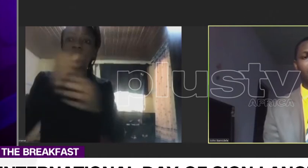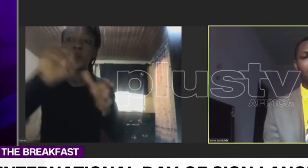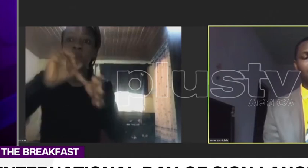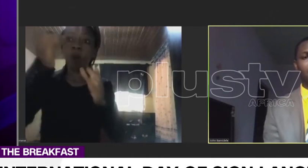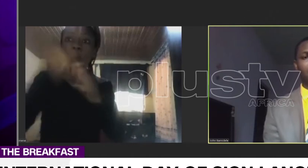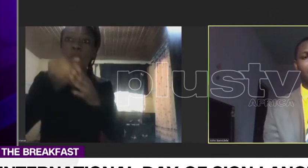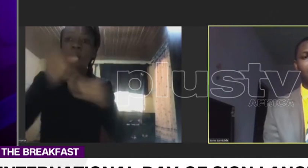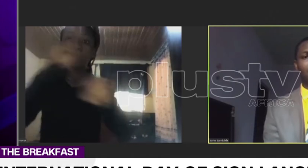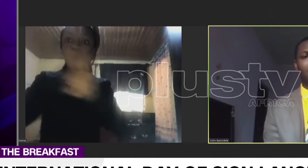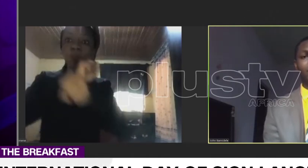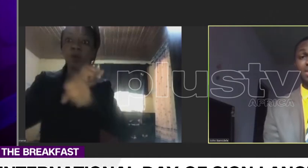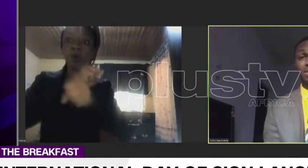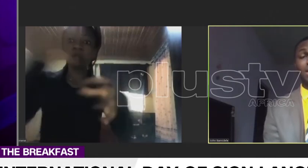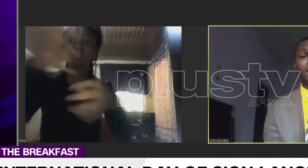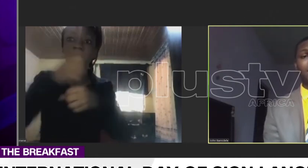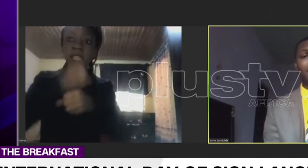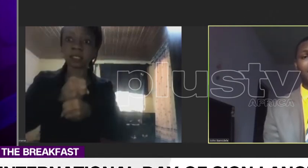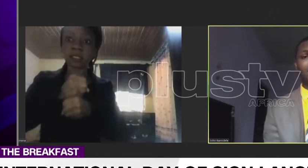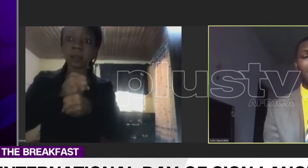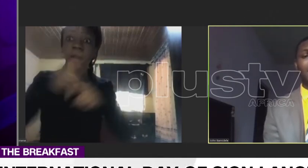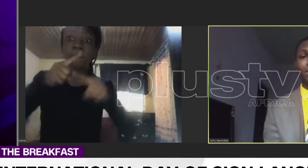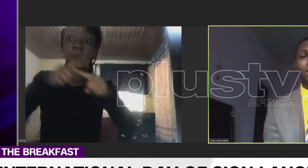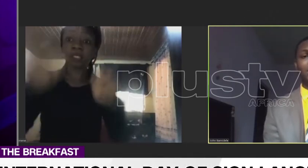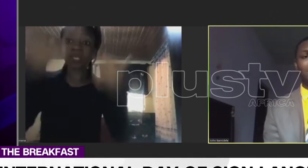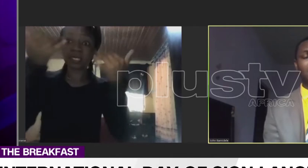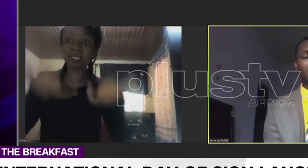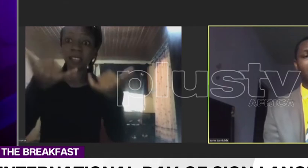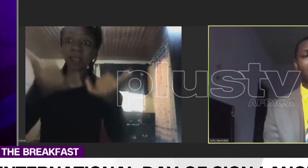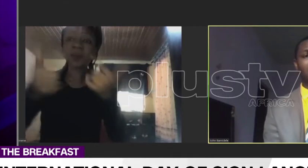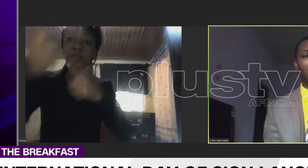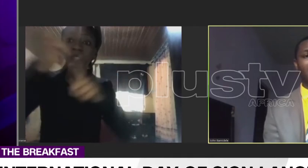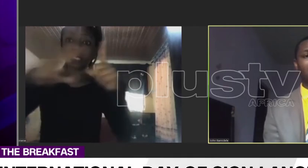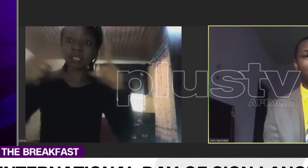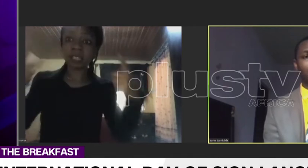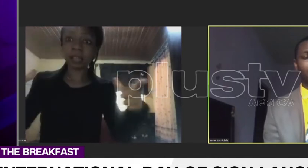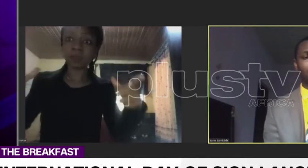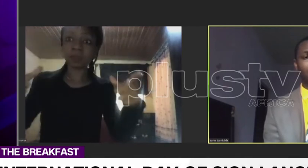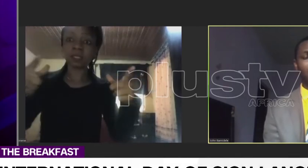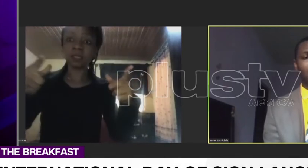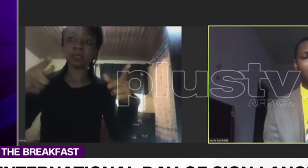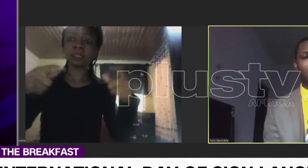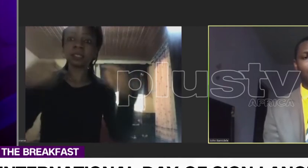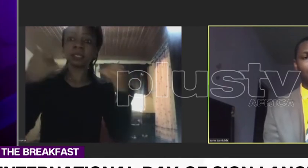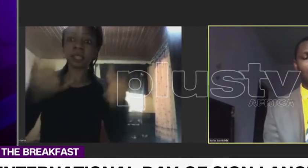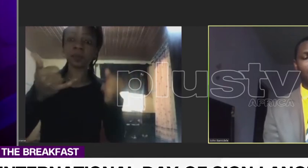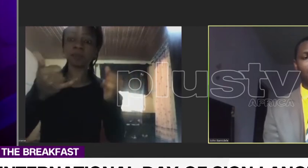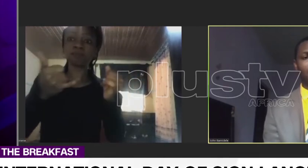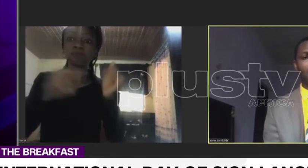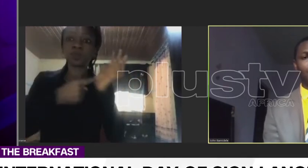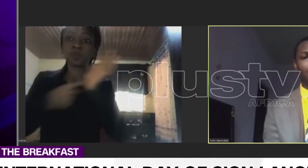it is only a recent time that sign language is gaining the right traction that it should have. So, right